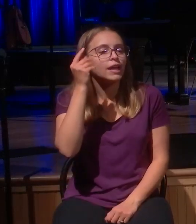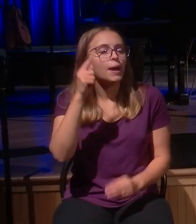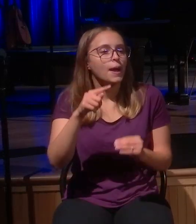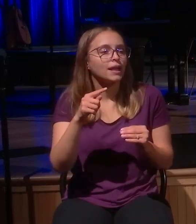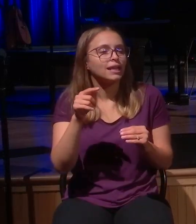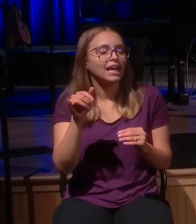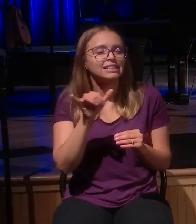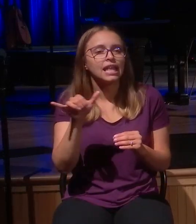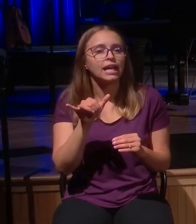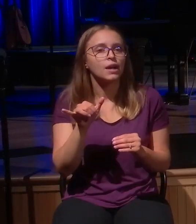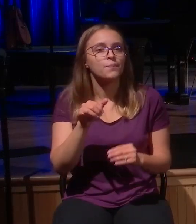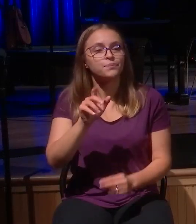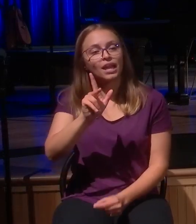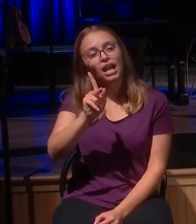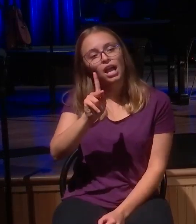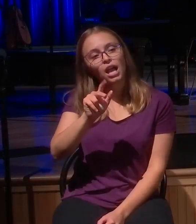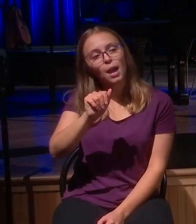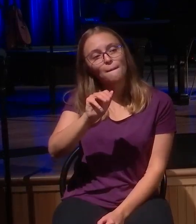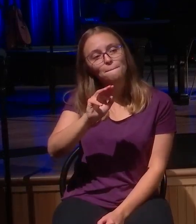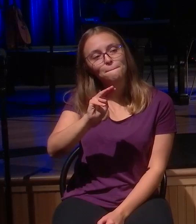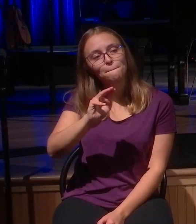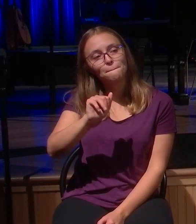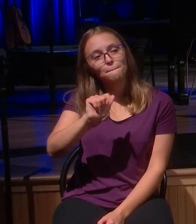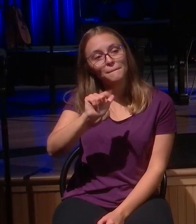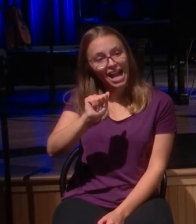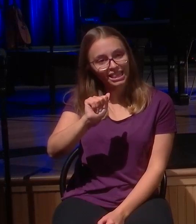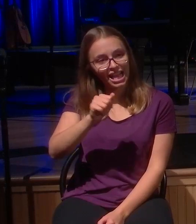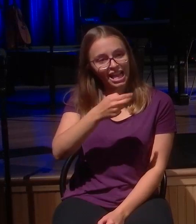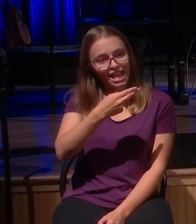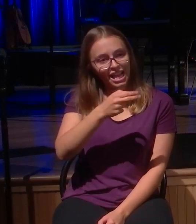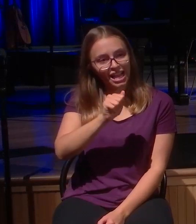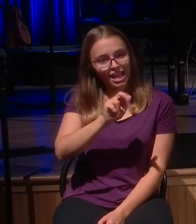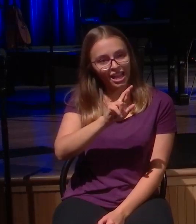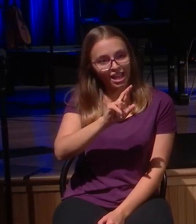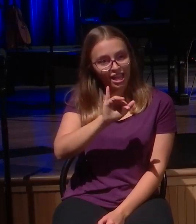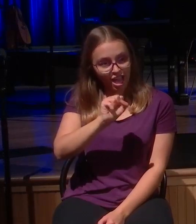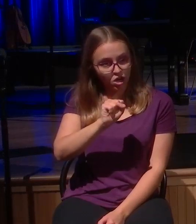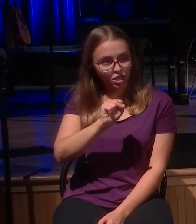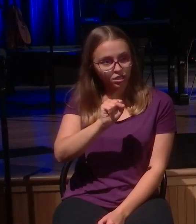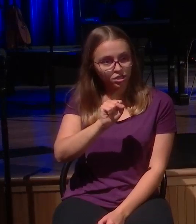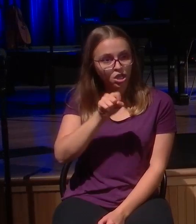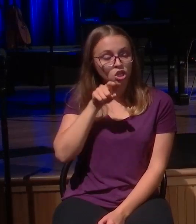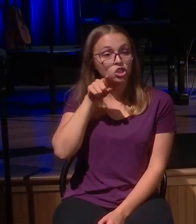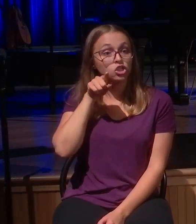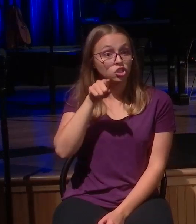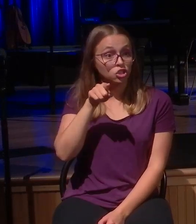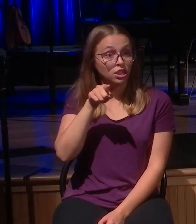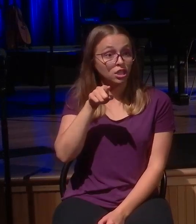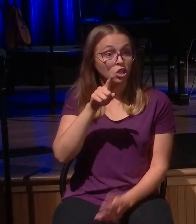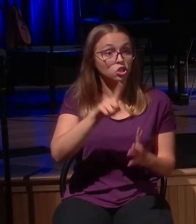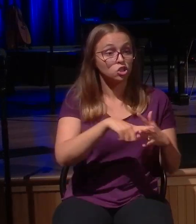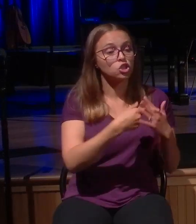if Kamala Harris began to work for the Republican National Convention at a call center to recruit funding for the Trump campaign.